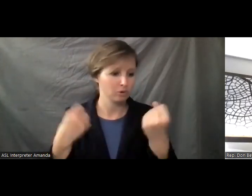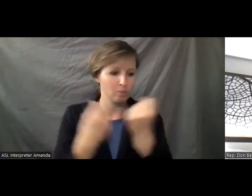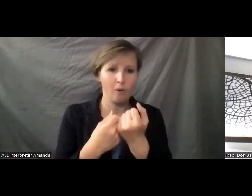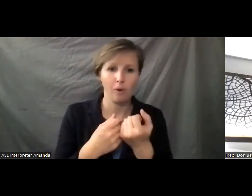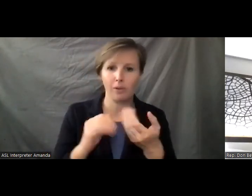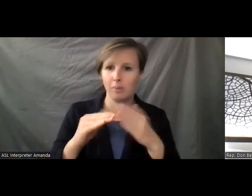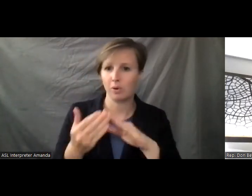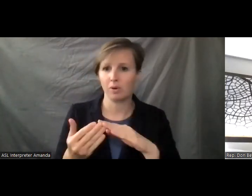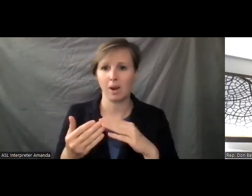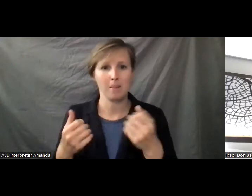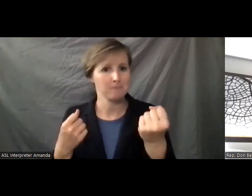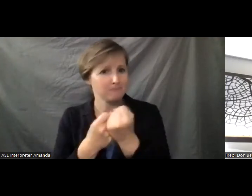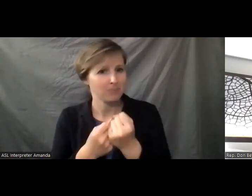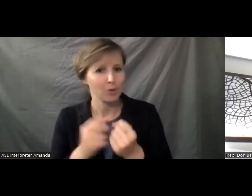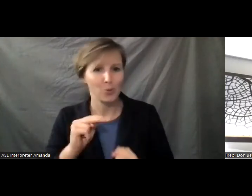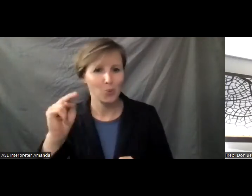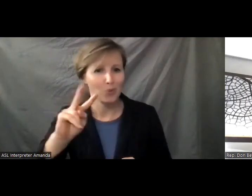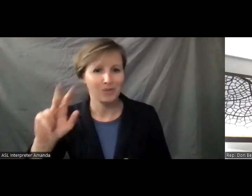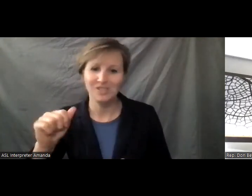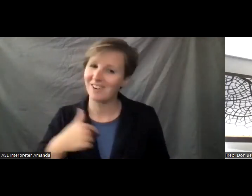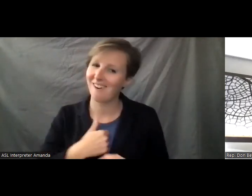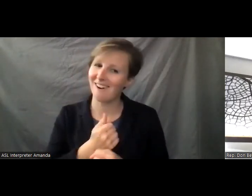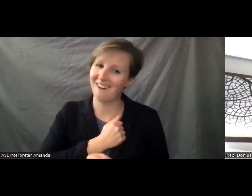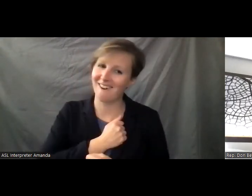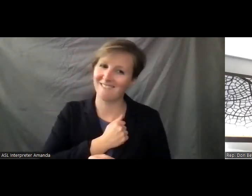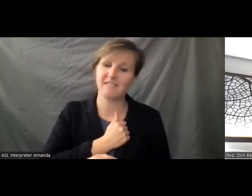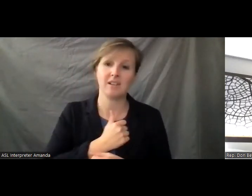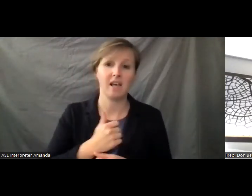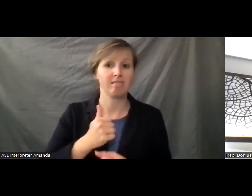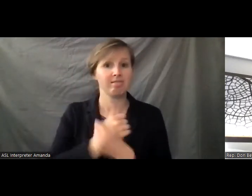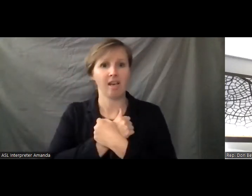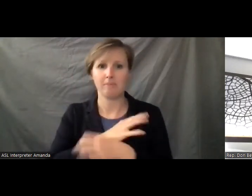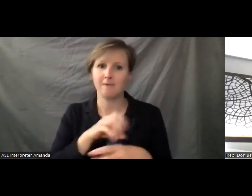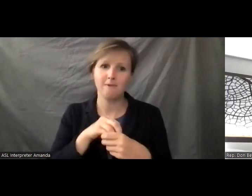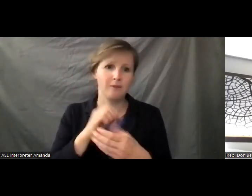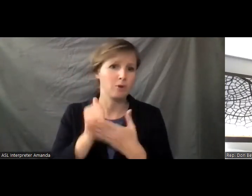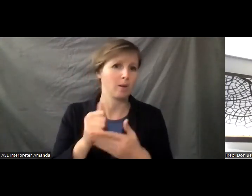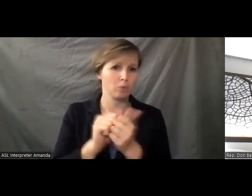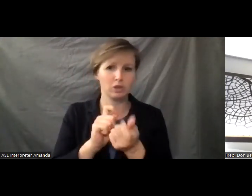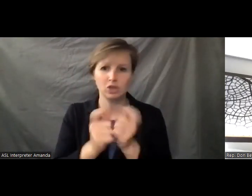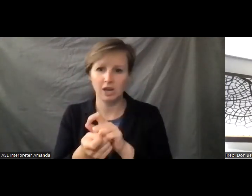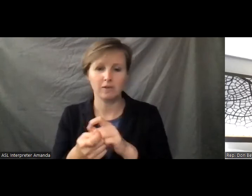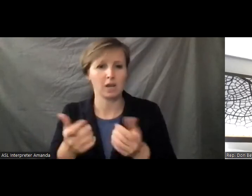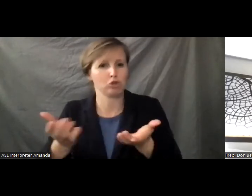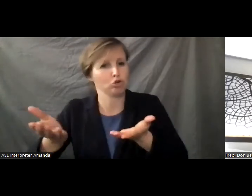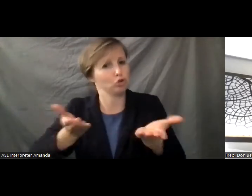this Northern Virginia that I love. I love being a change agent and coming at this with a servant's heart.